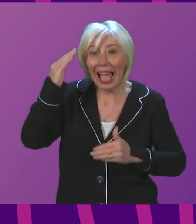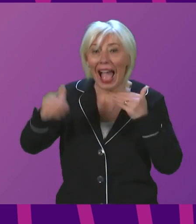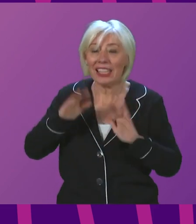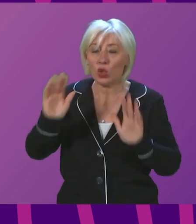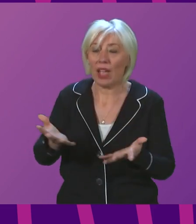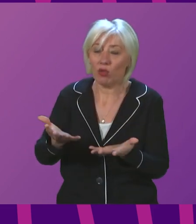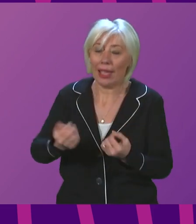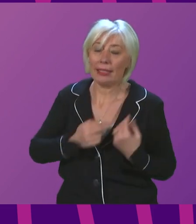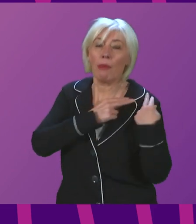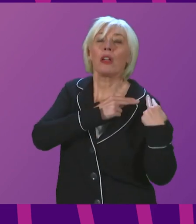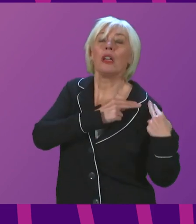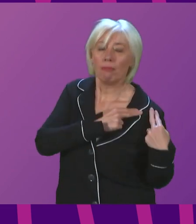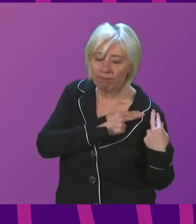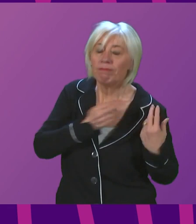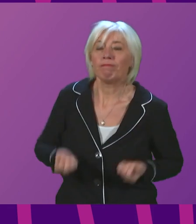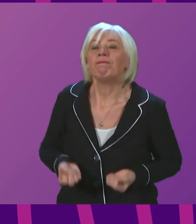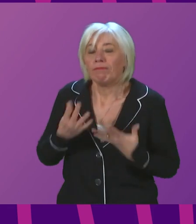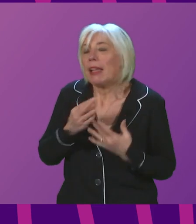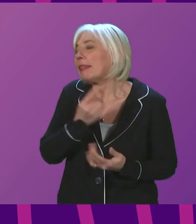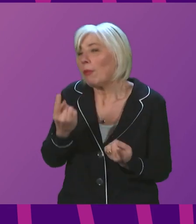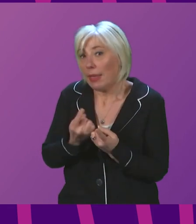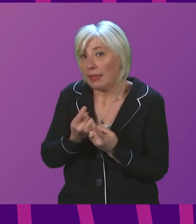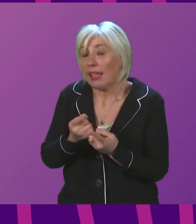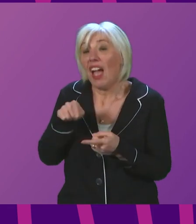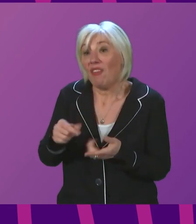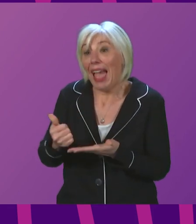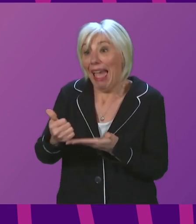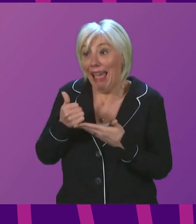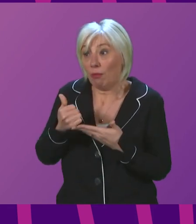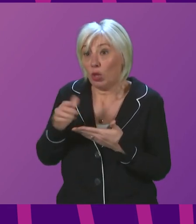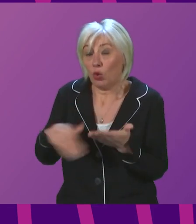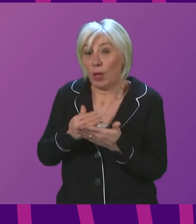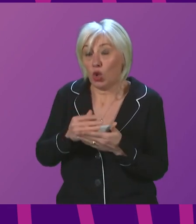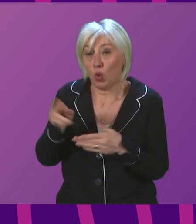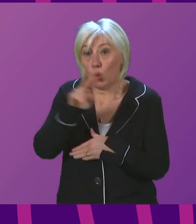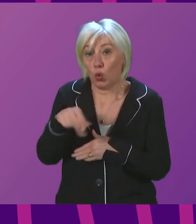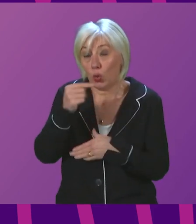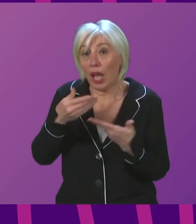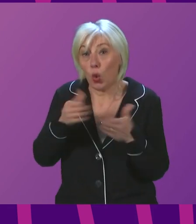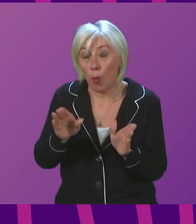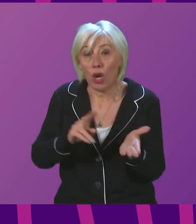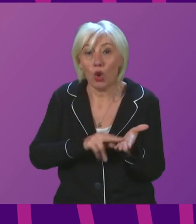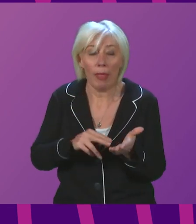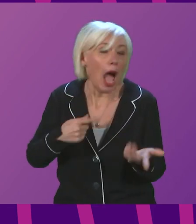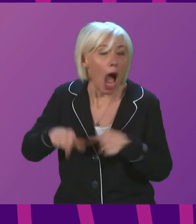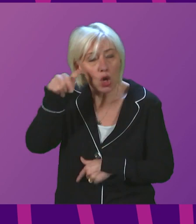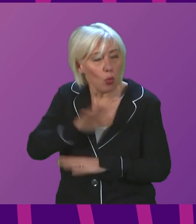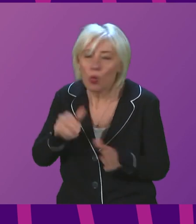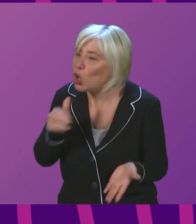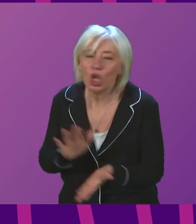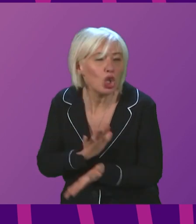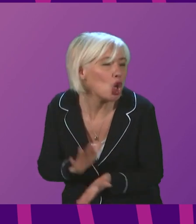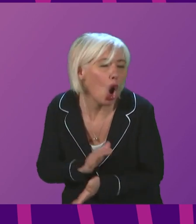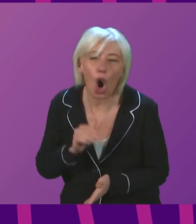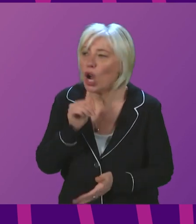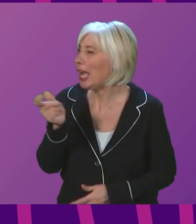some further sacrifices, then if that helps us ensure normality in our schools, then while none of us will enjoy it, and while it will not be easy